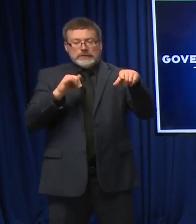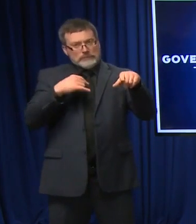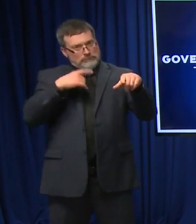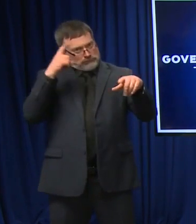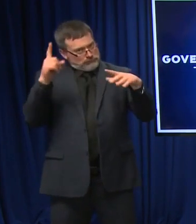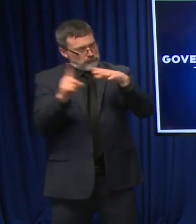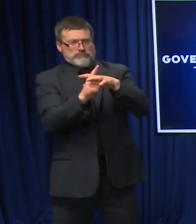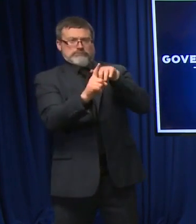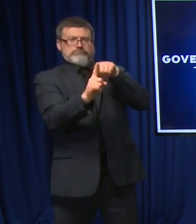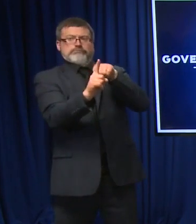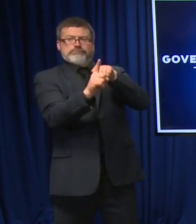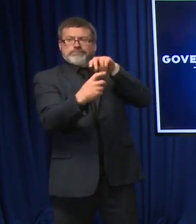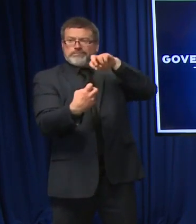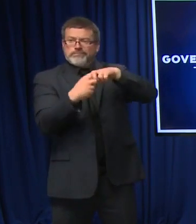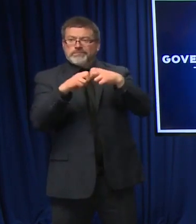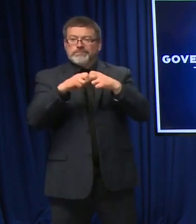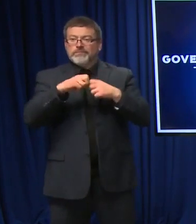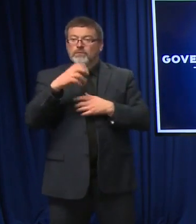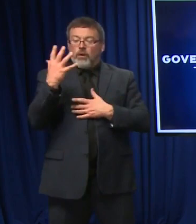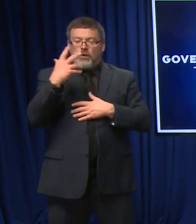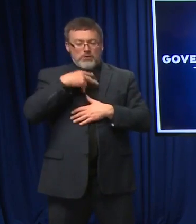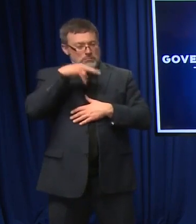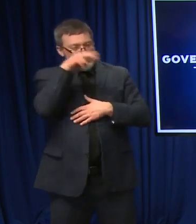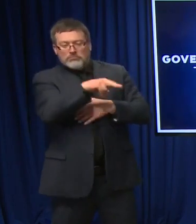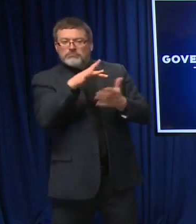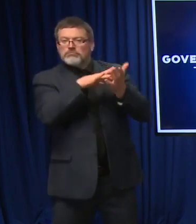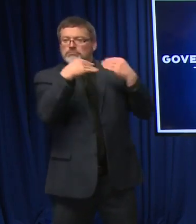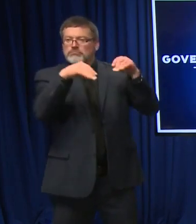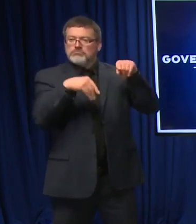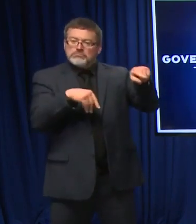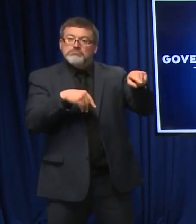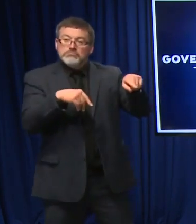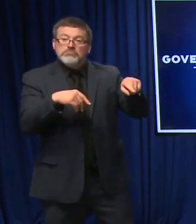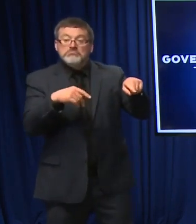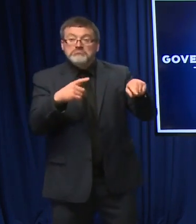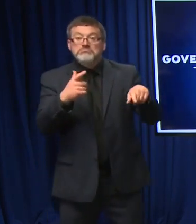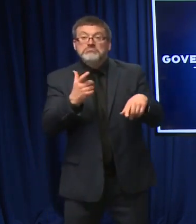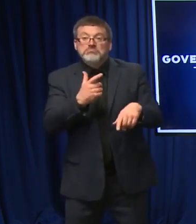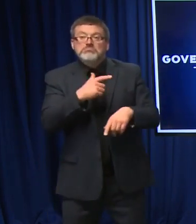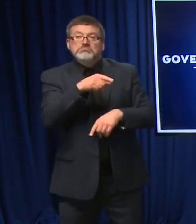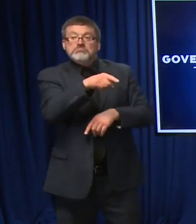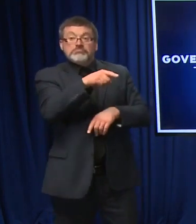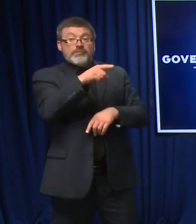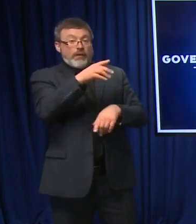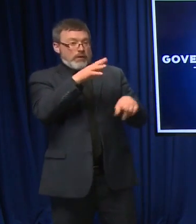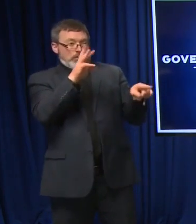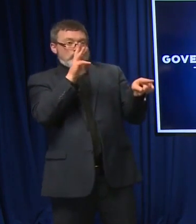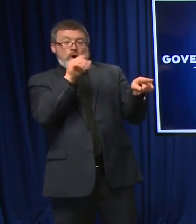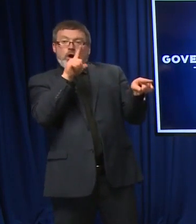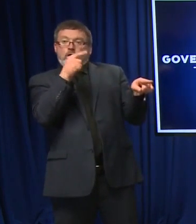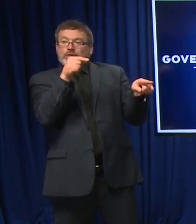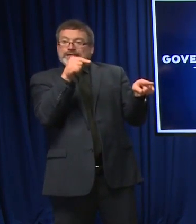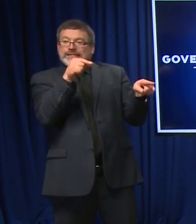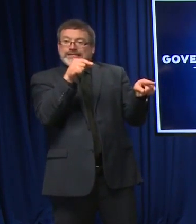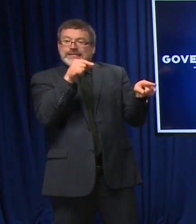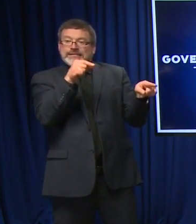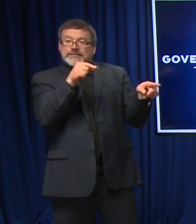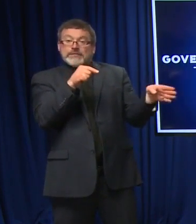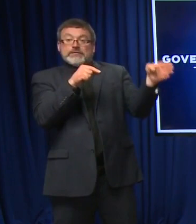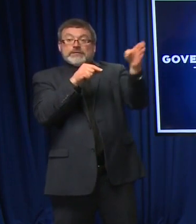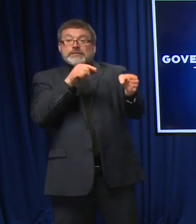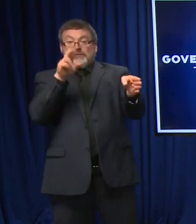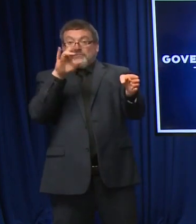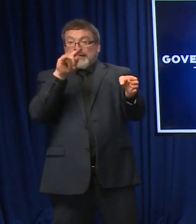pharmacies last week. We have commitments from Walgreens and Rite Aid to be offering opt-out by December